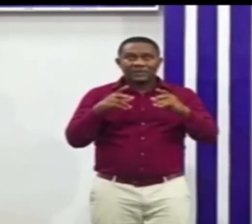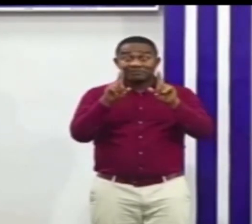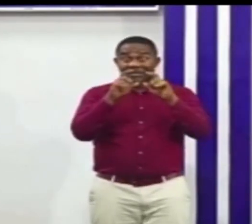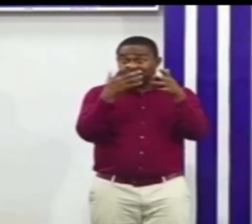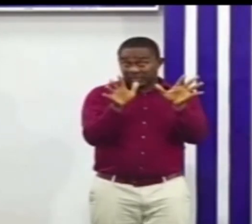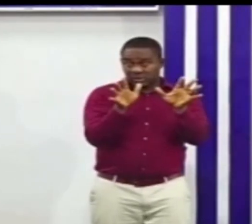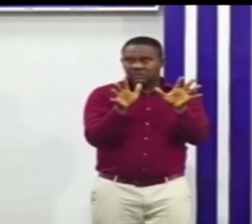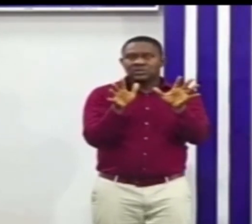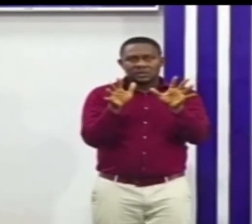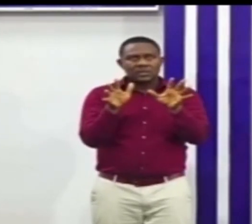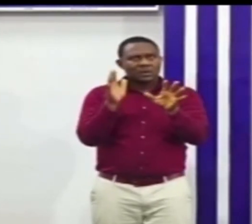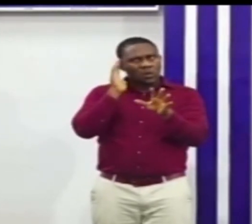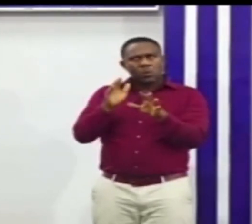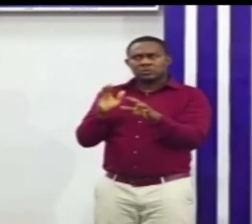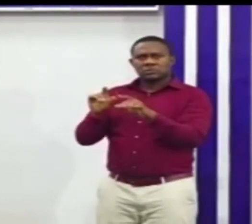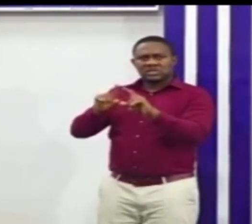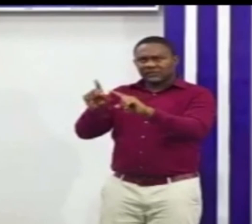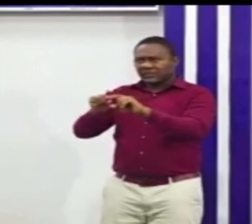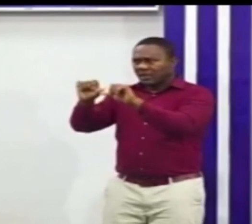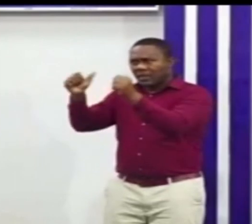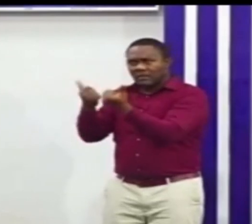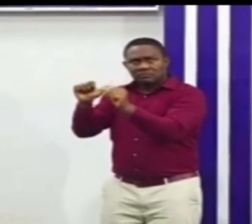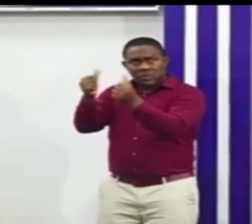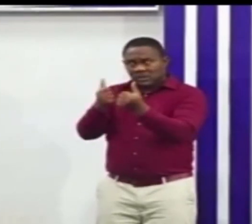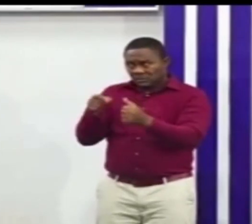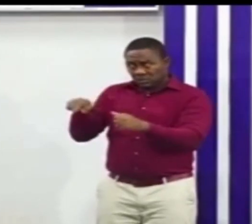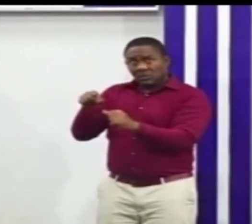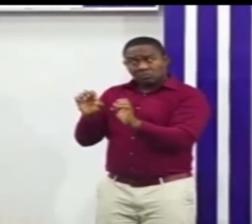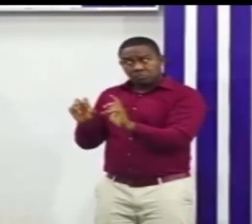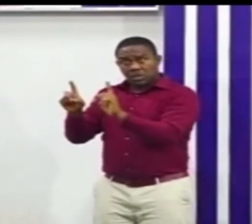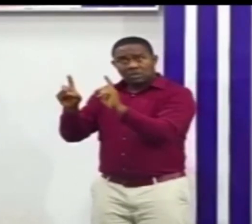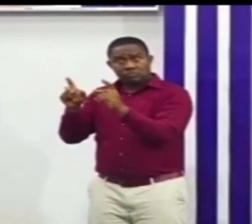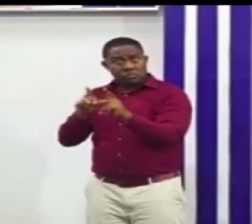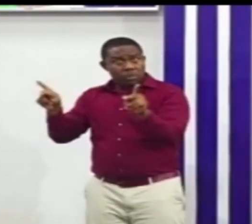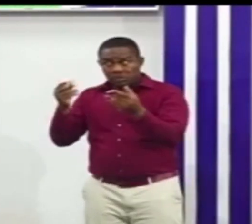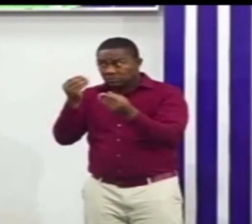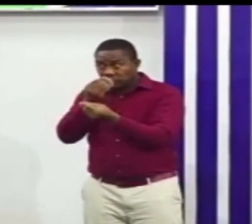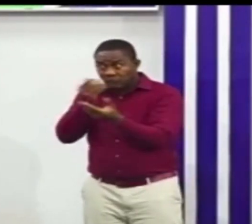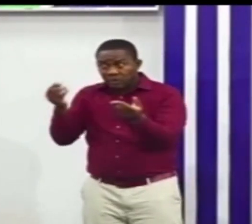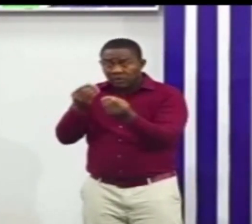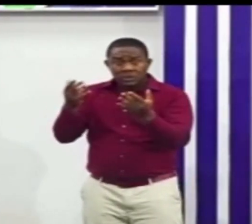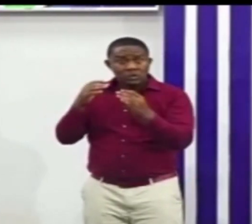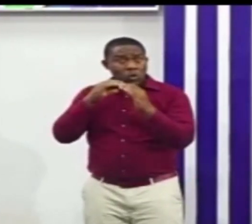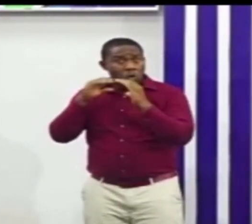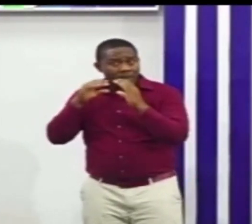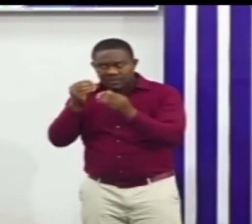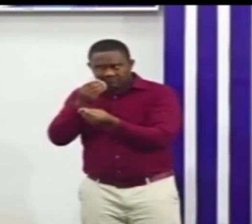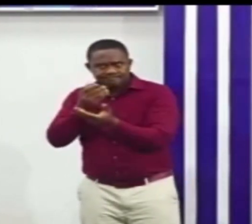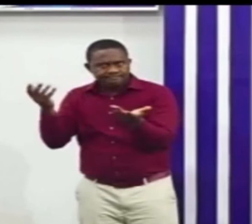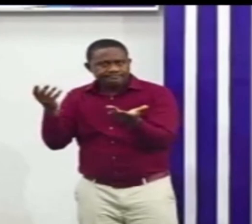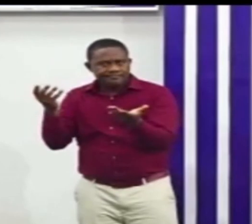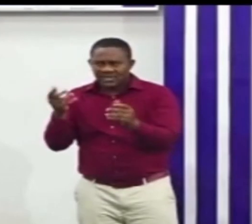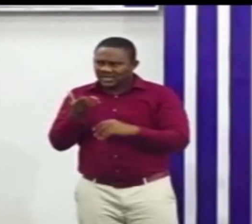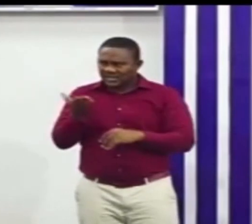comics to engage with various stakeholders so that they can start educating the population and we'll start the communication as well so that more